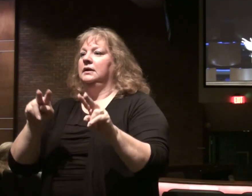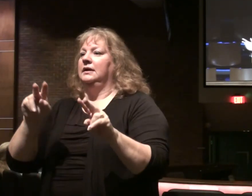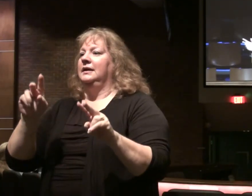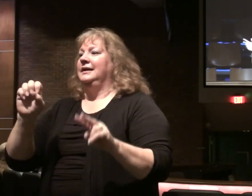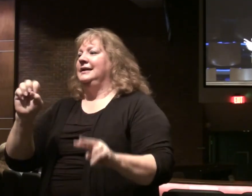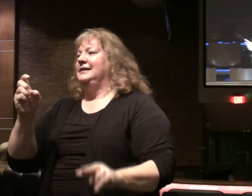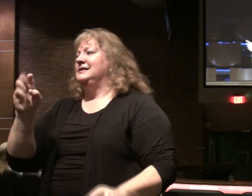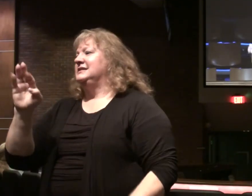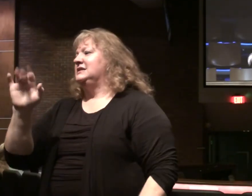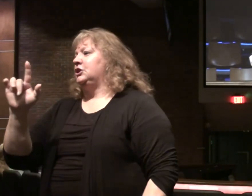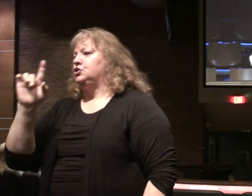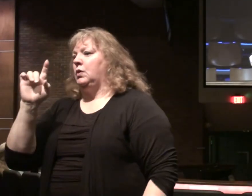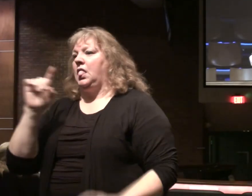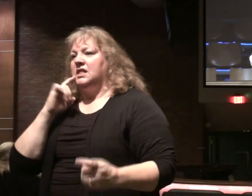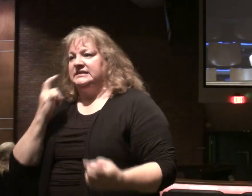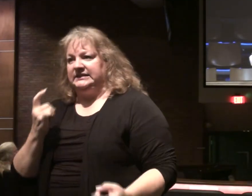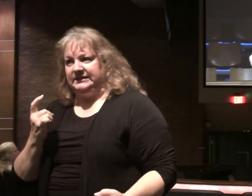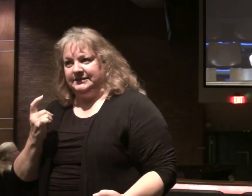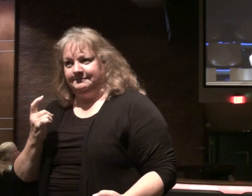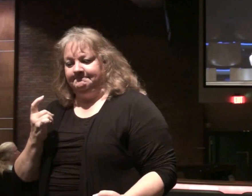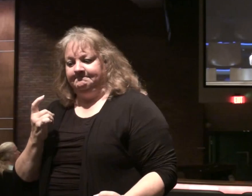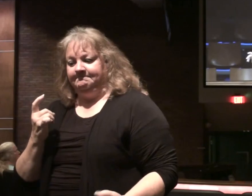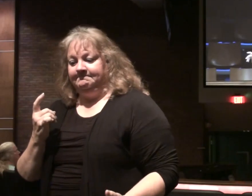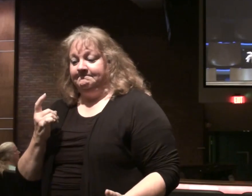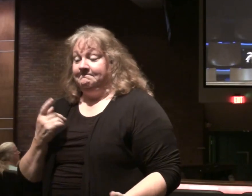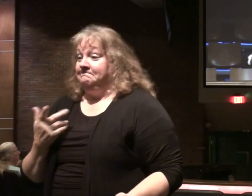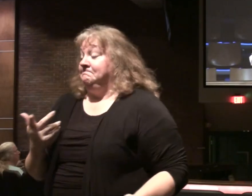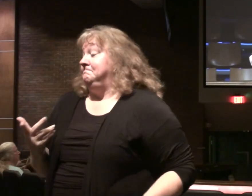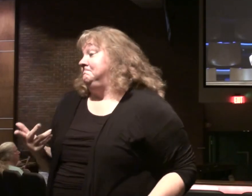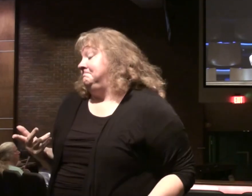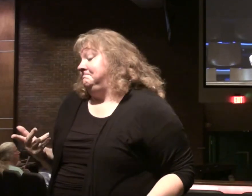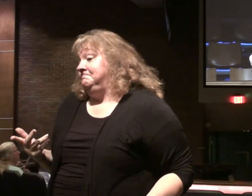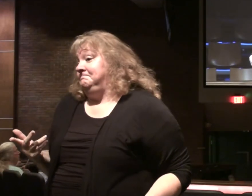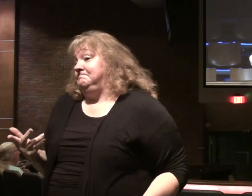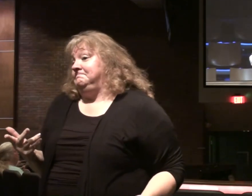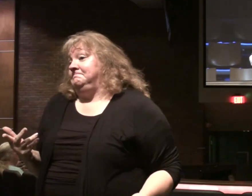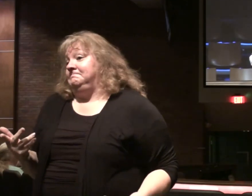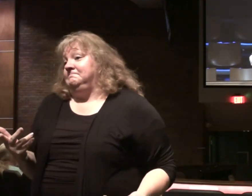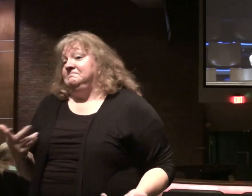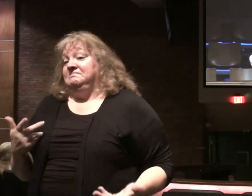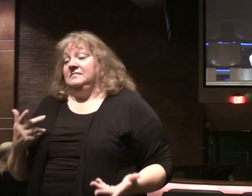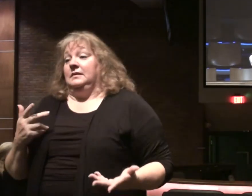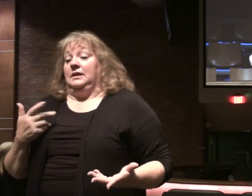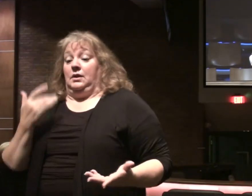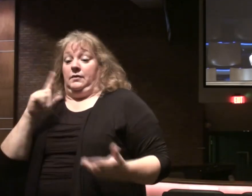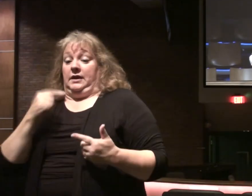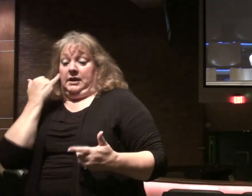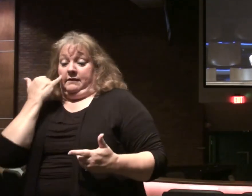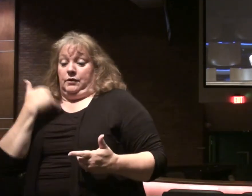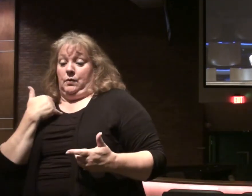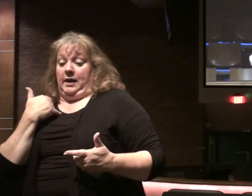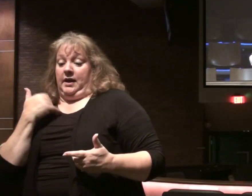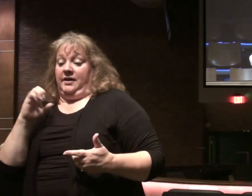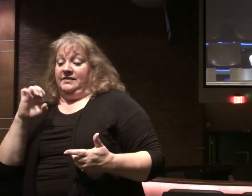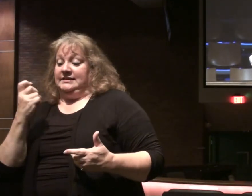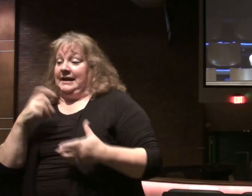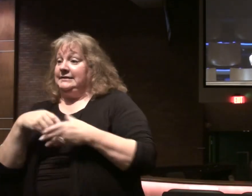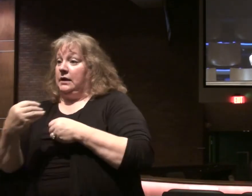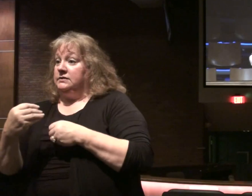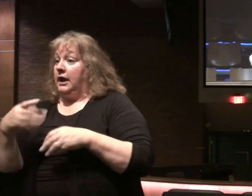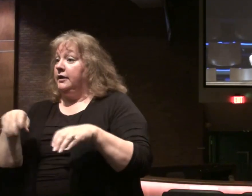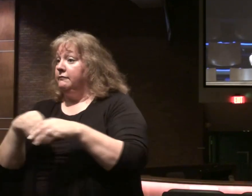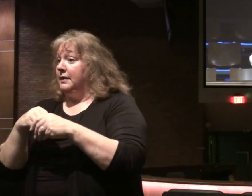sins. You say. No. Any sexual activity outside of marriage. It is sin.